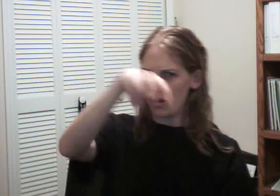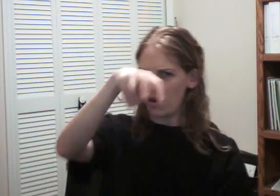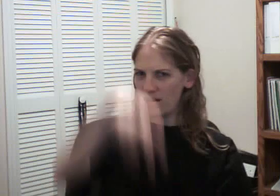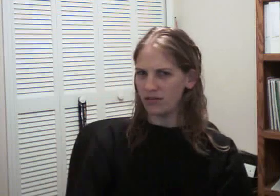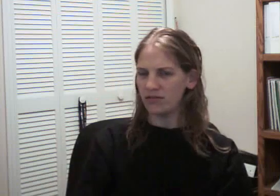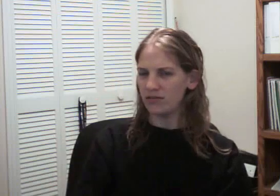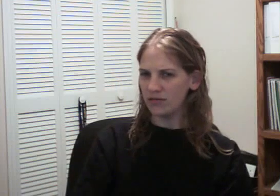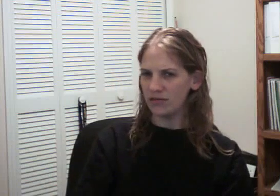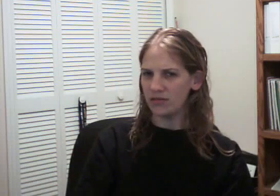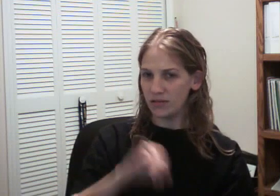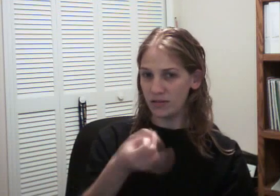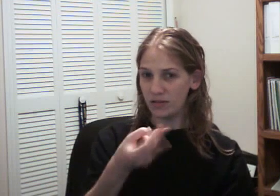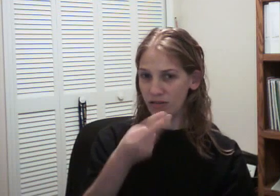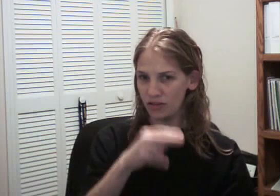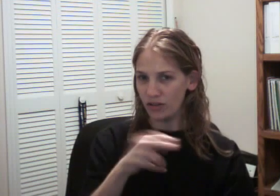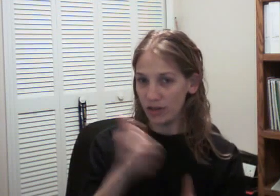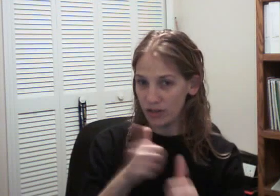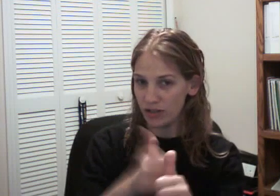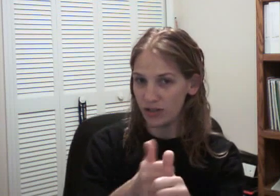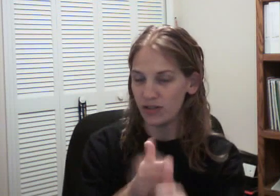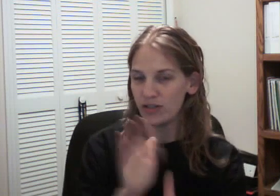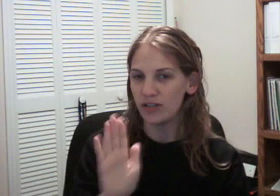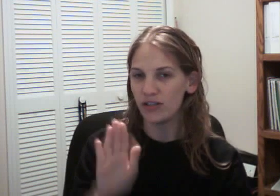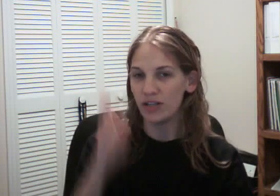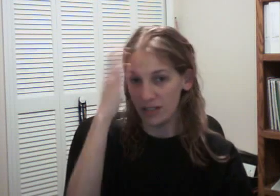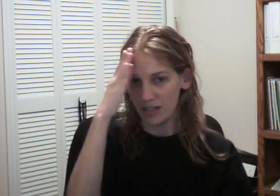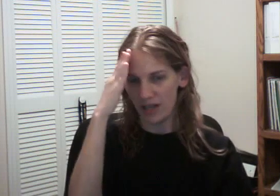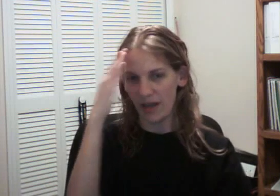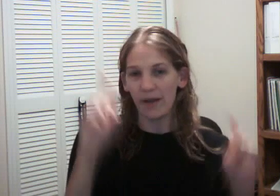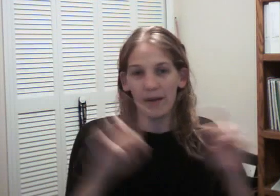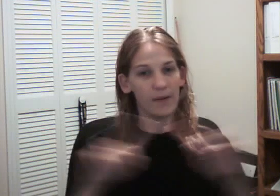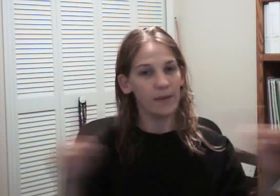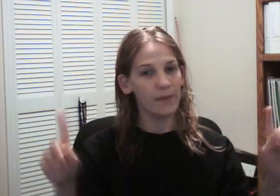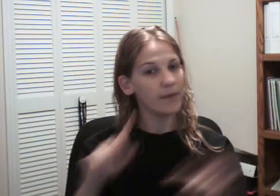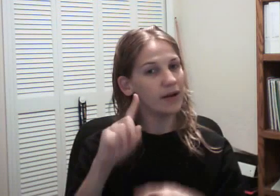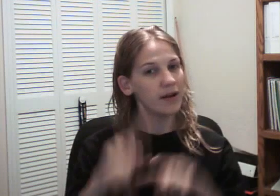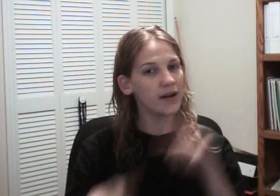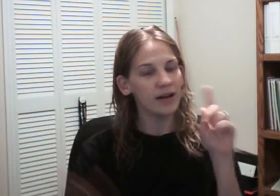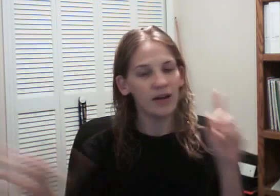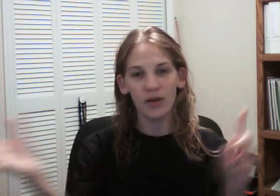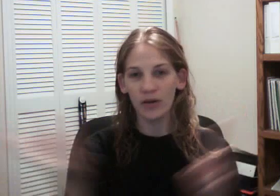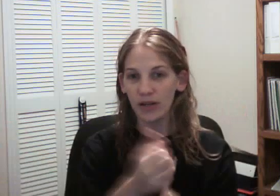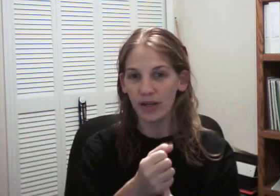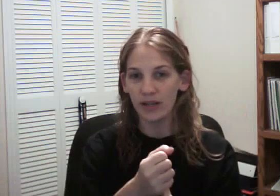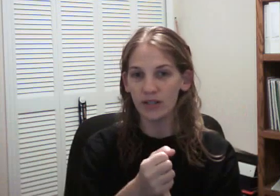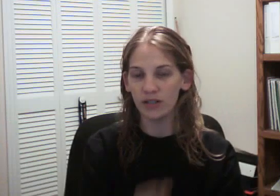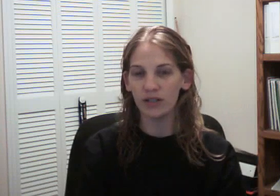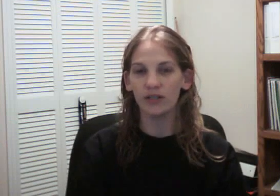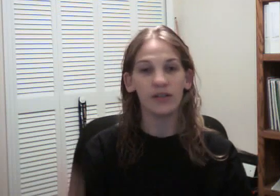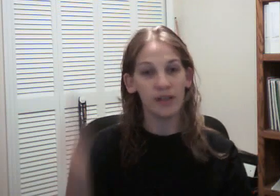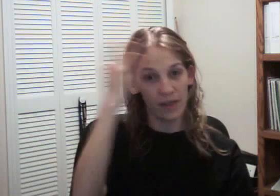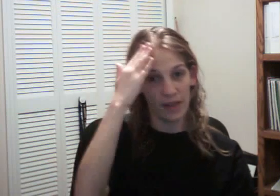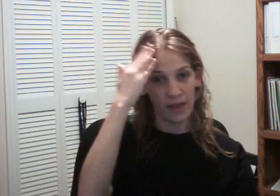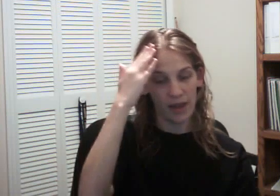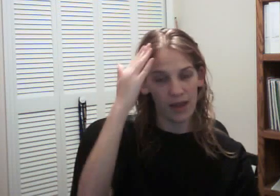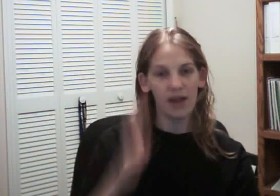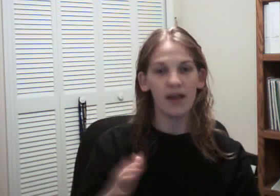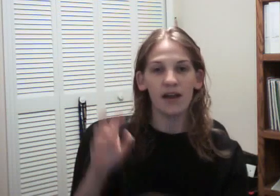but he couldn't catch it. The hat jumped over a log. John jumped over the log